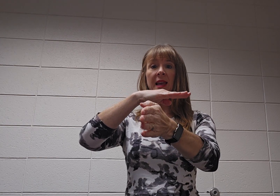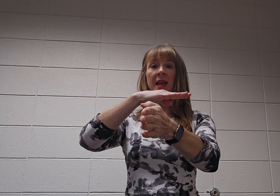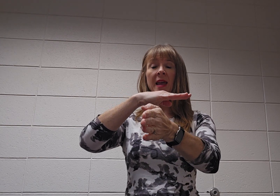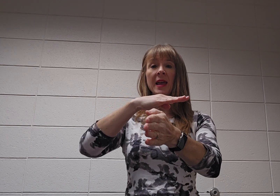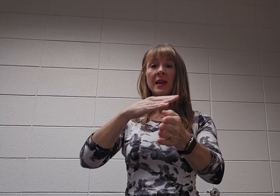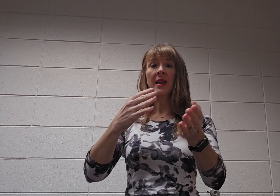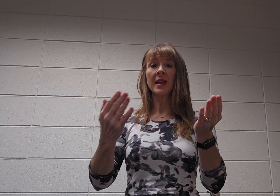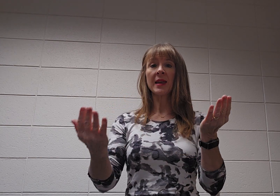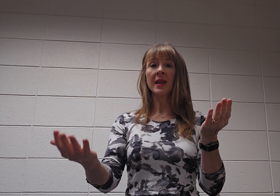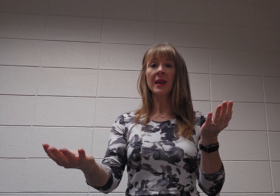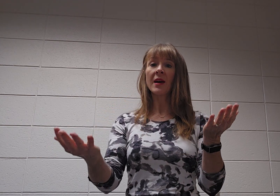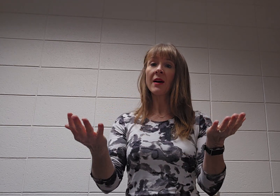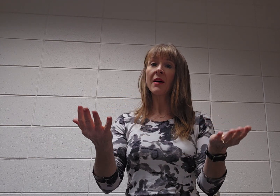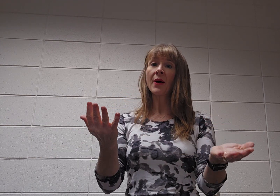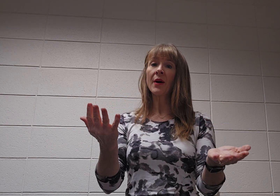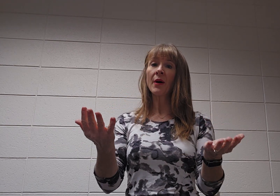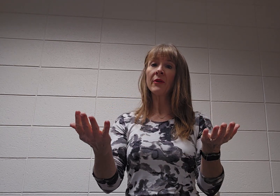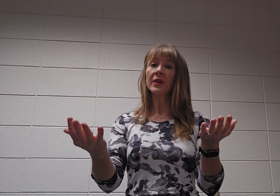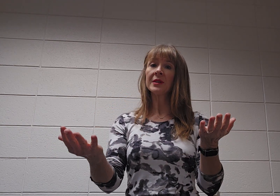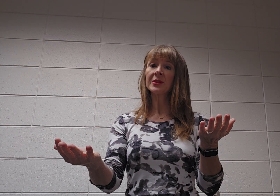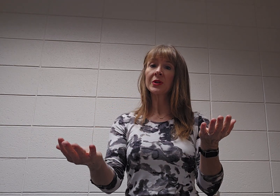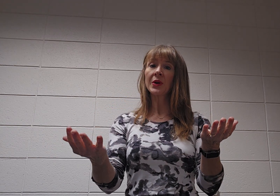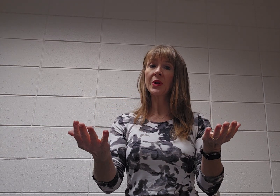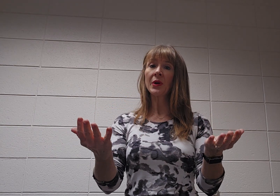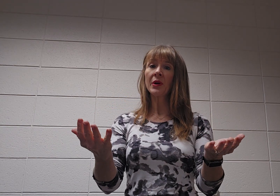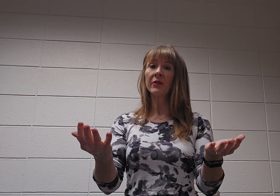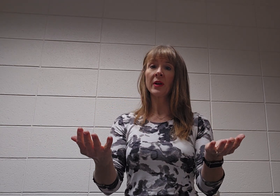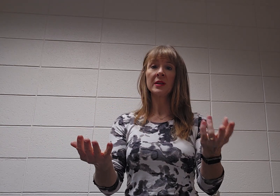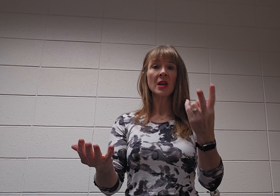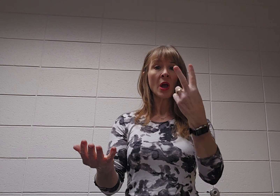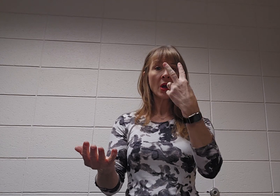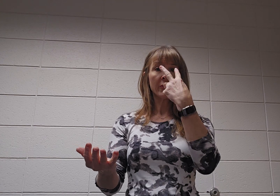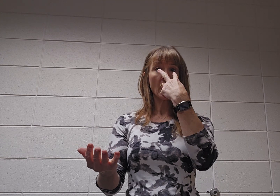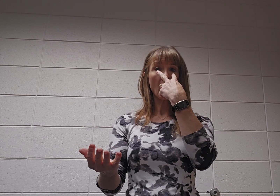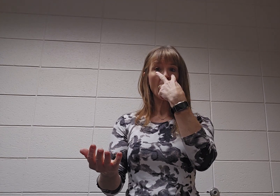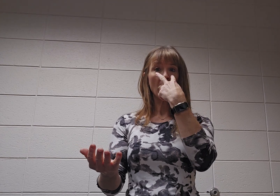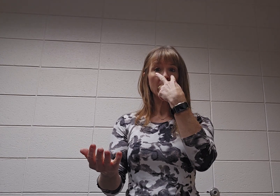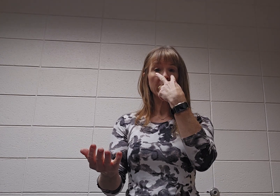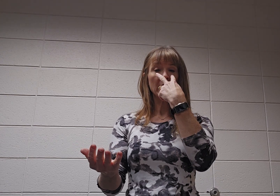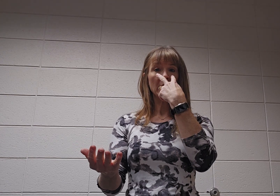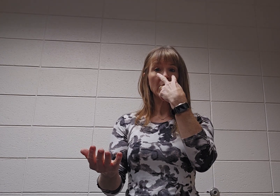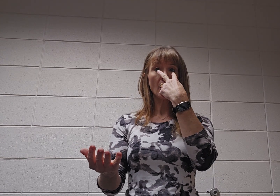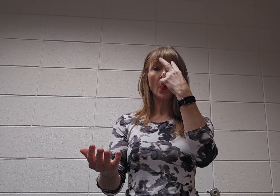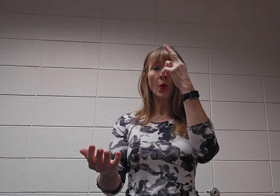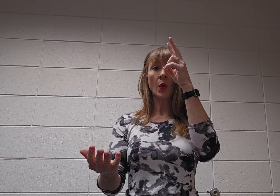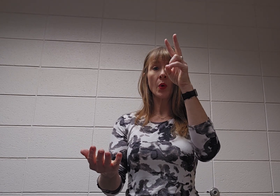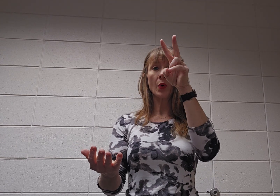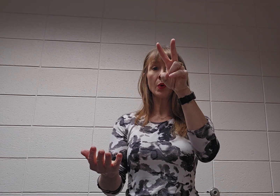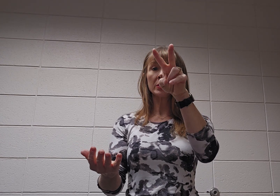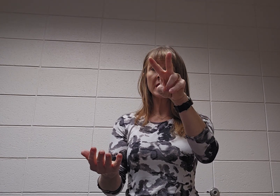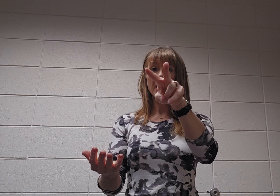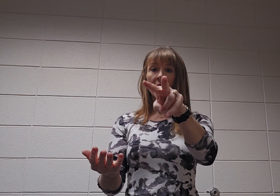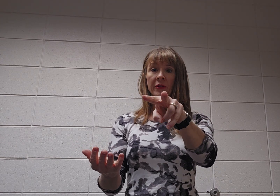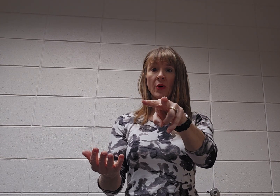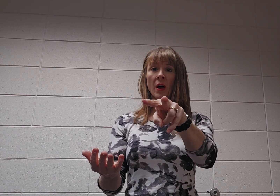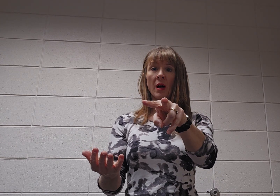of his servant. For behold, from